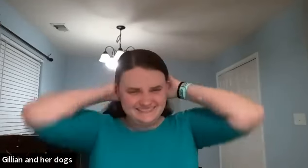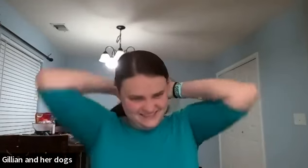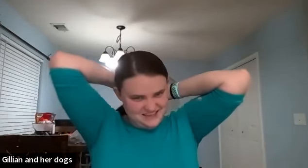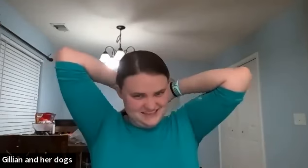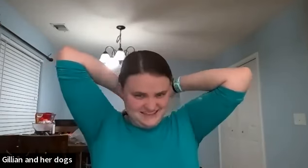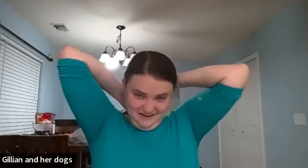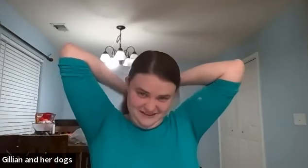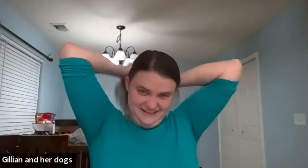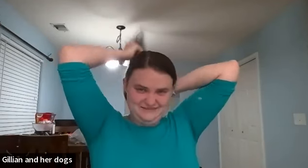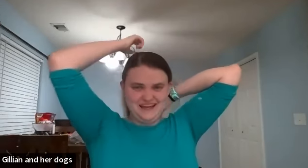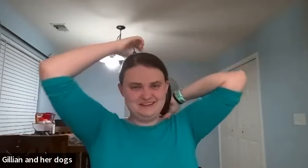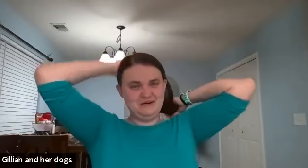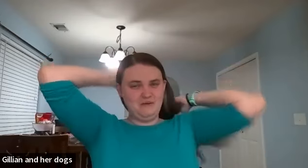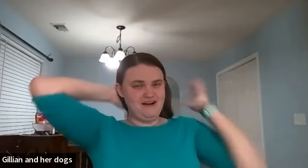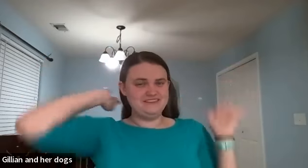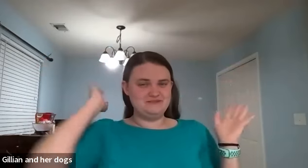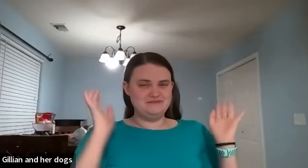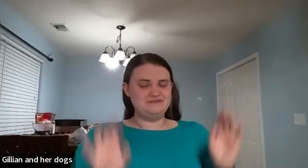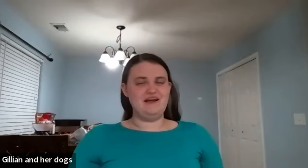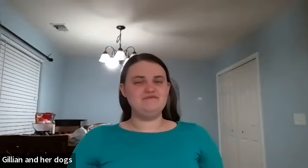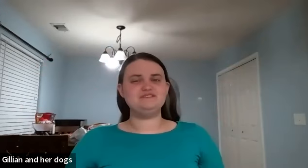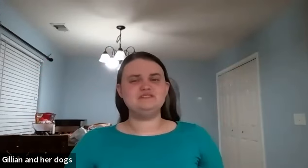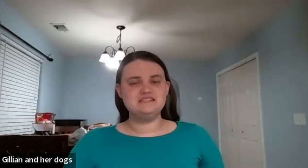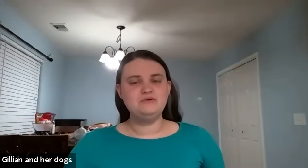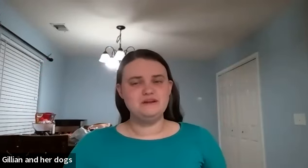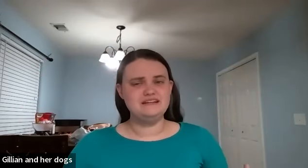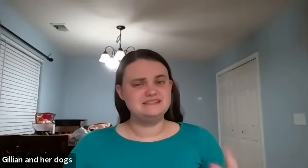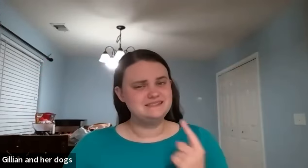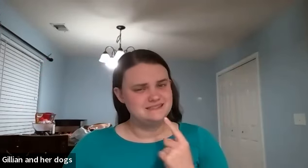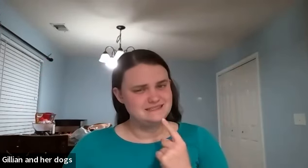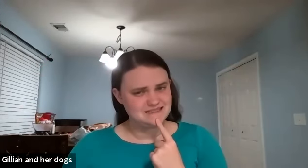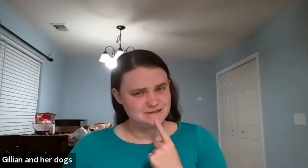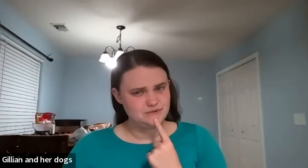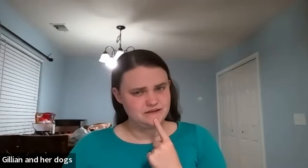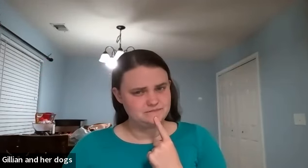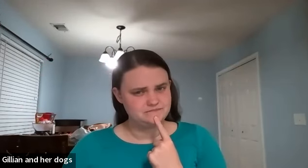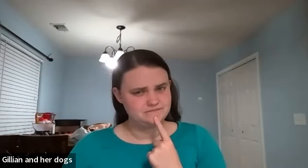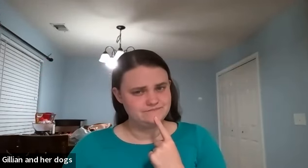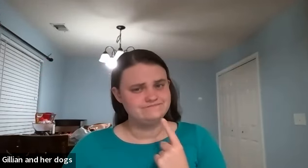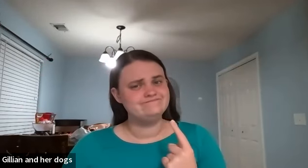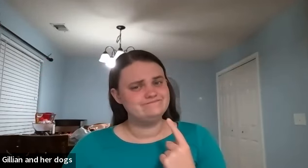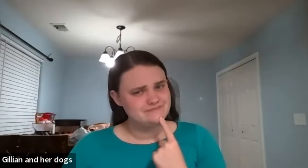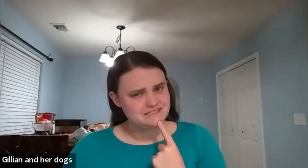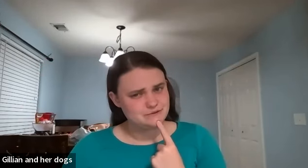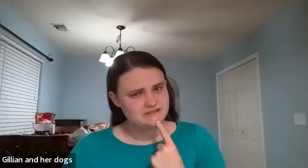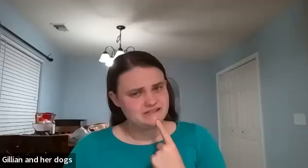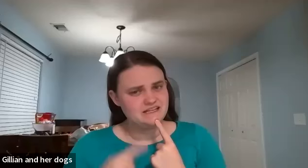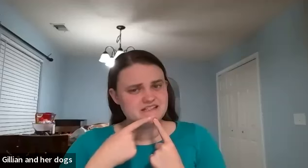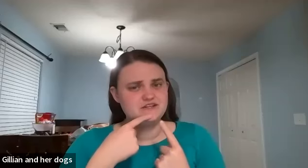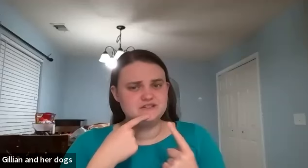which i think is kind of funny to me i don't know why that's always made me laugh but so disappointed is disappointed disappointed and it's like you